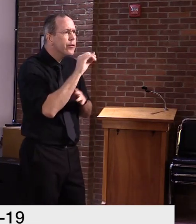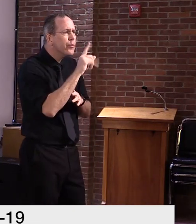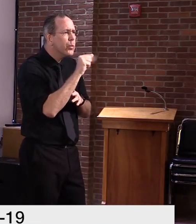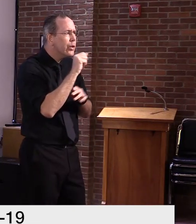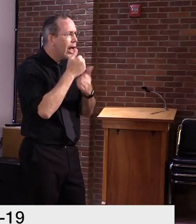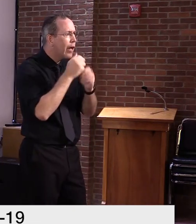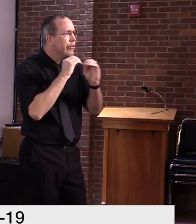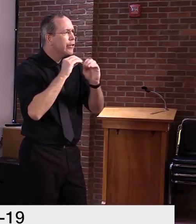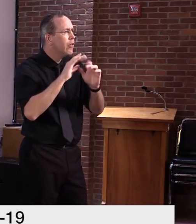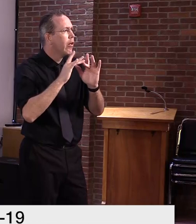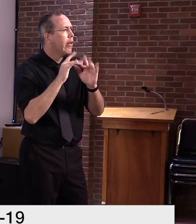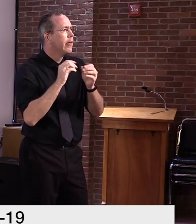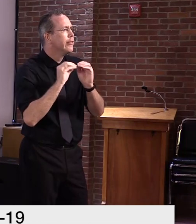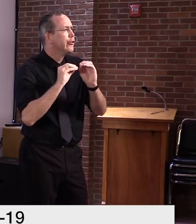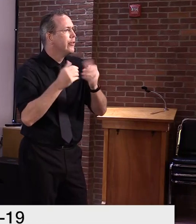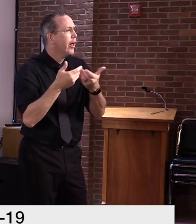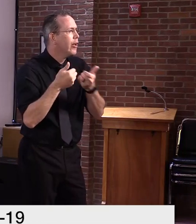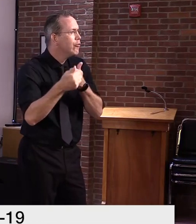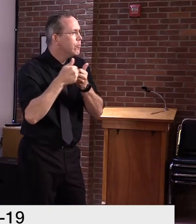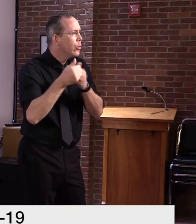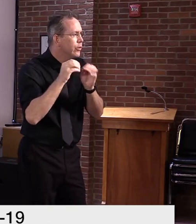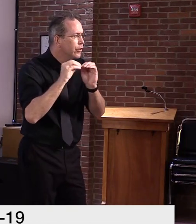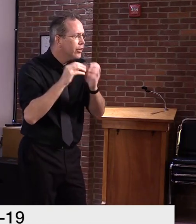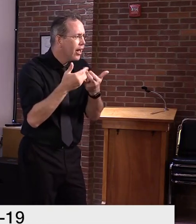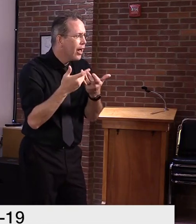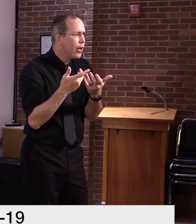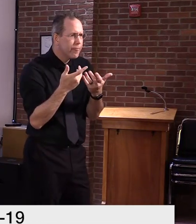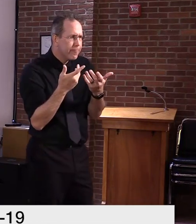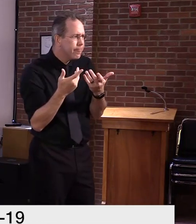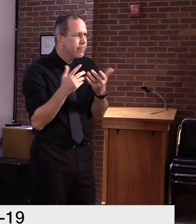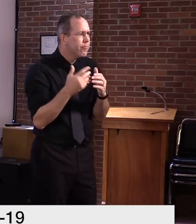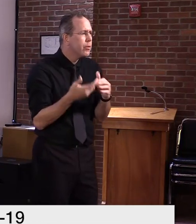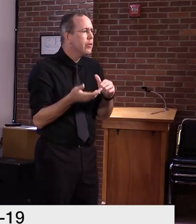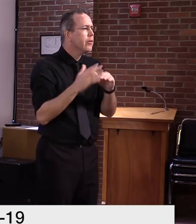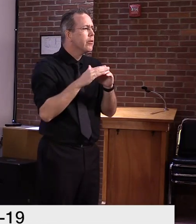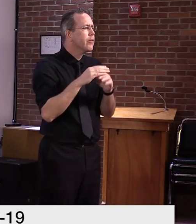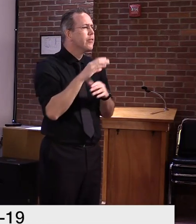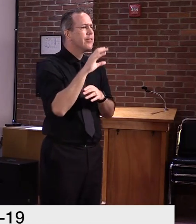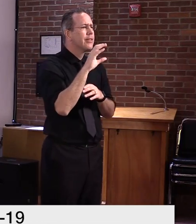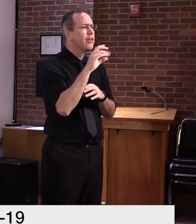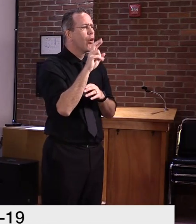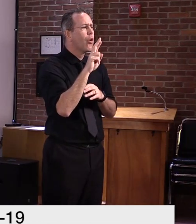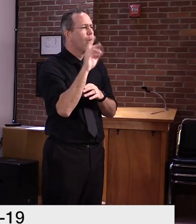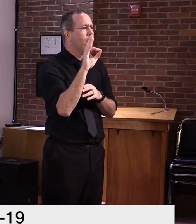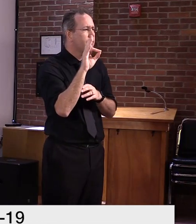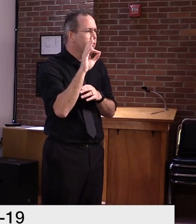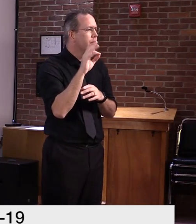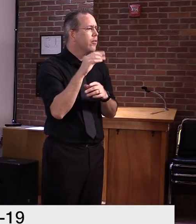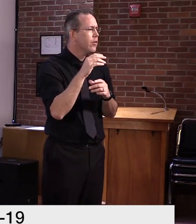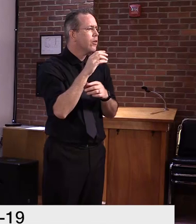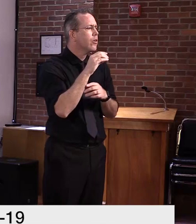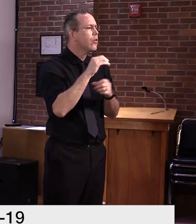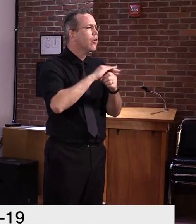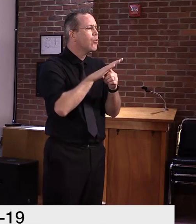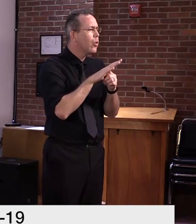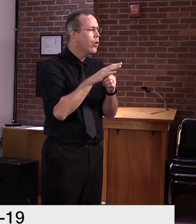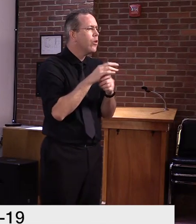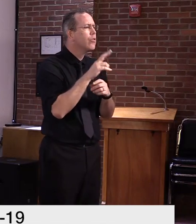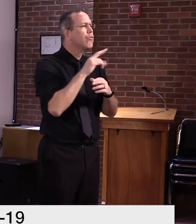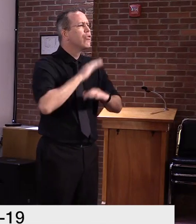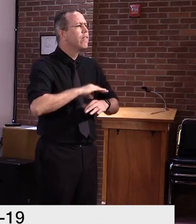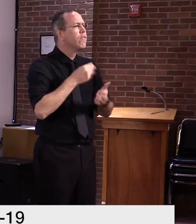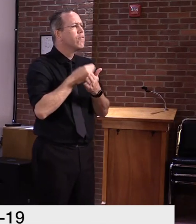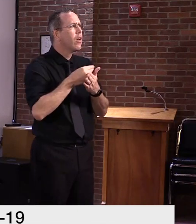uh, make an investment in our CRF funds, coronavirus relief fund to allocate some funds for a broadband. So, uh, my